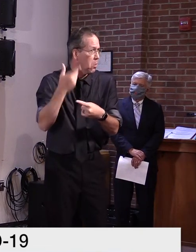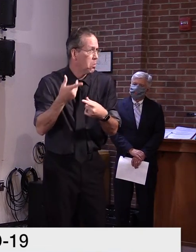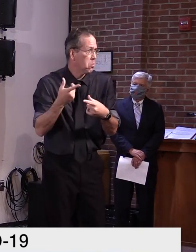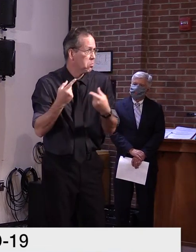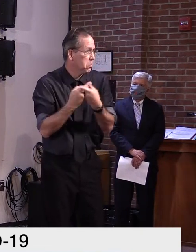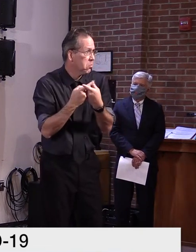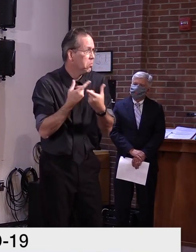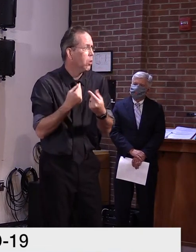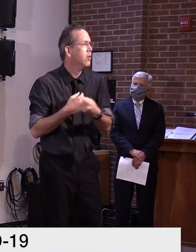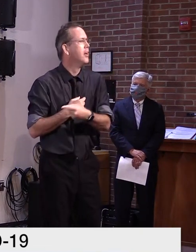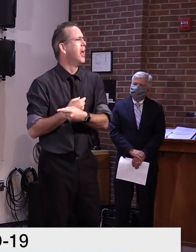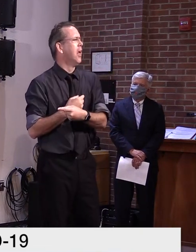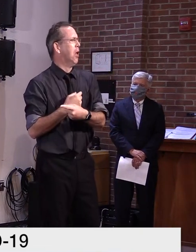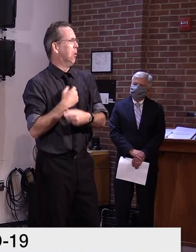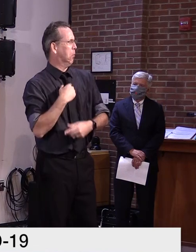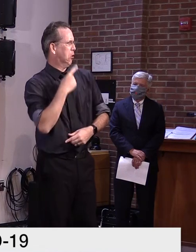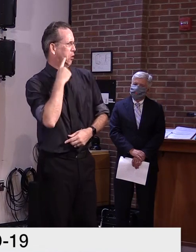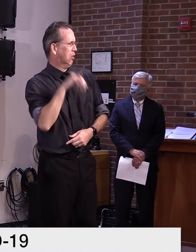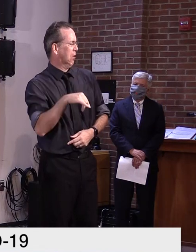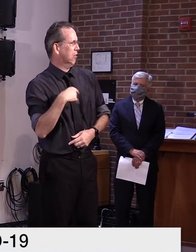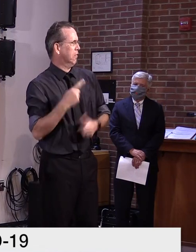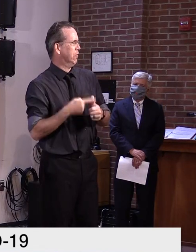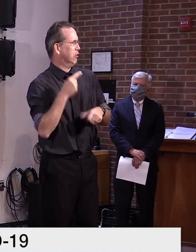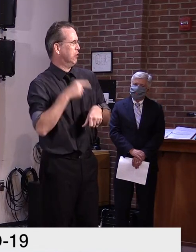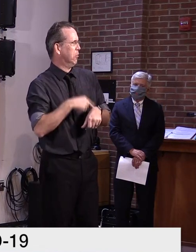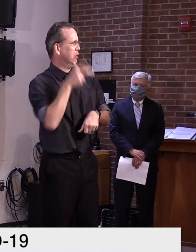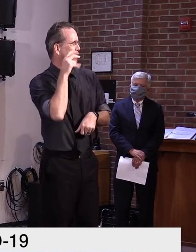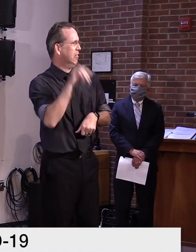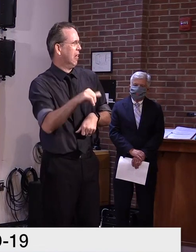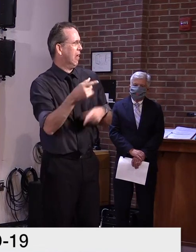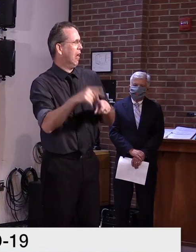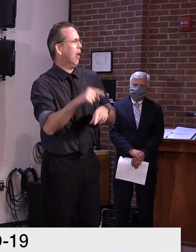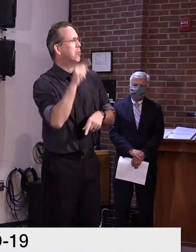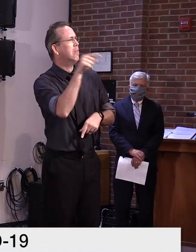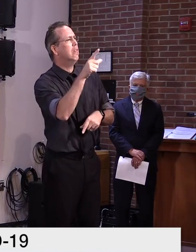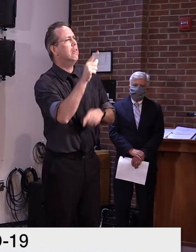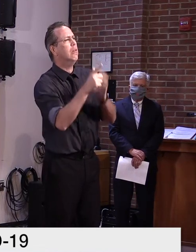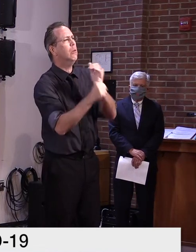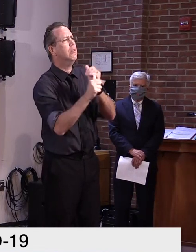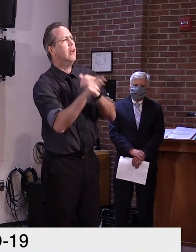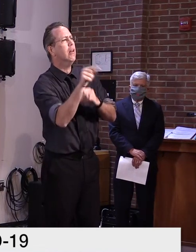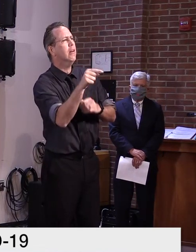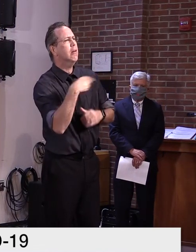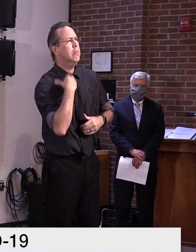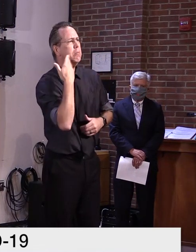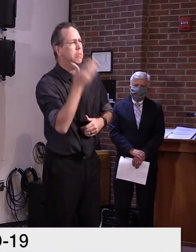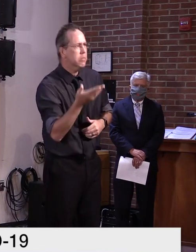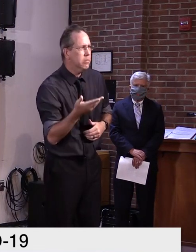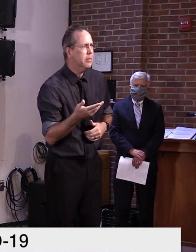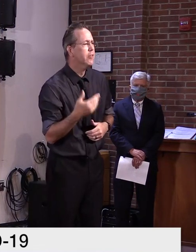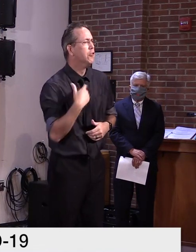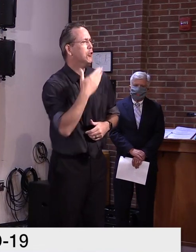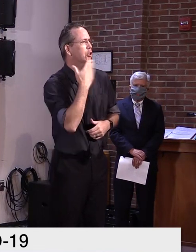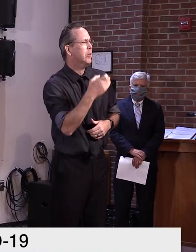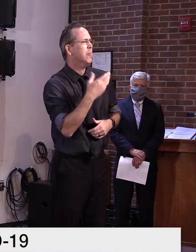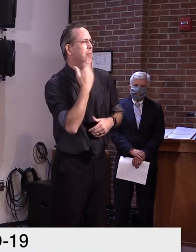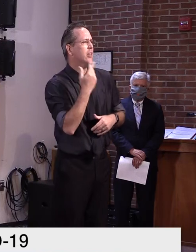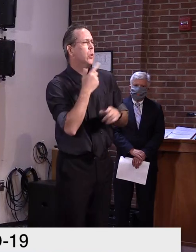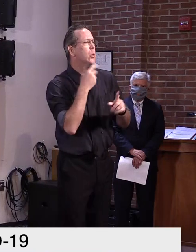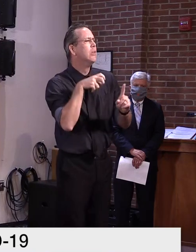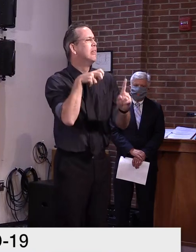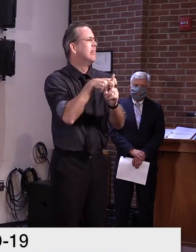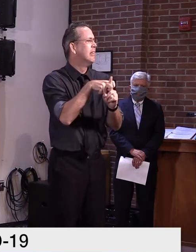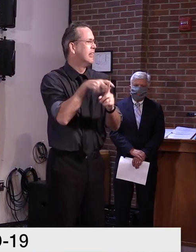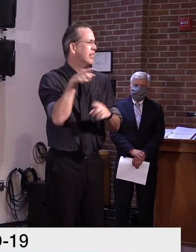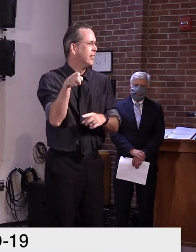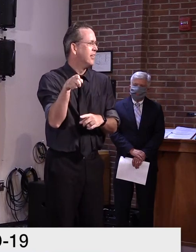decades. It's just not a common thing. Uh, probably a question best suited for, uh, the attorney general's